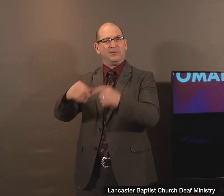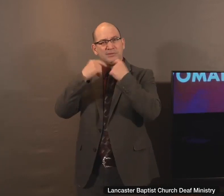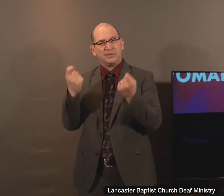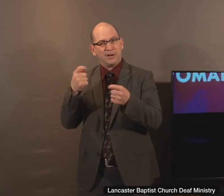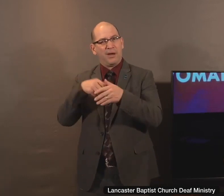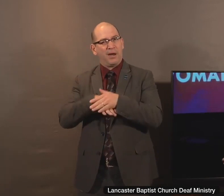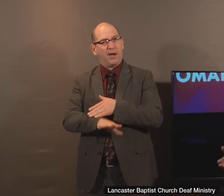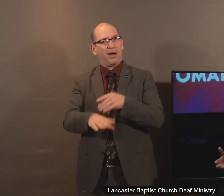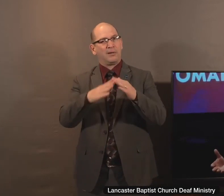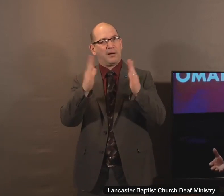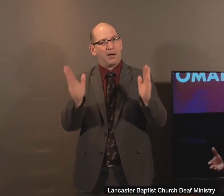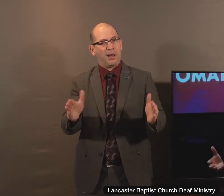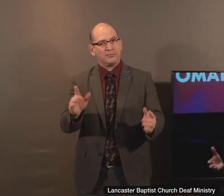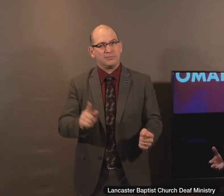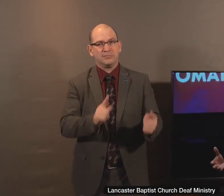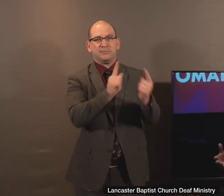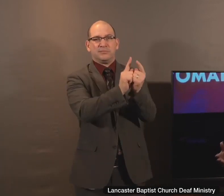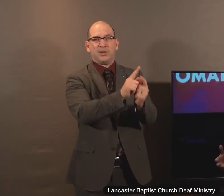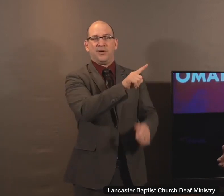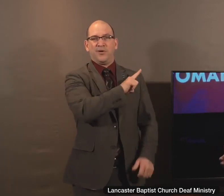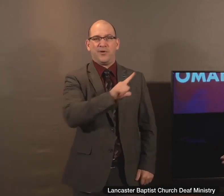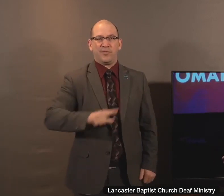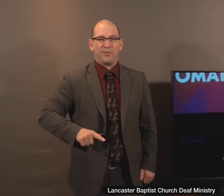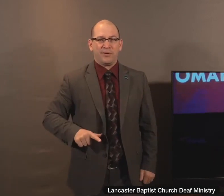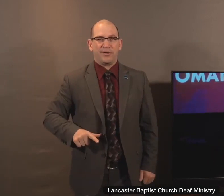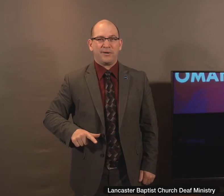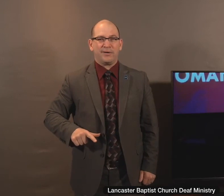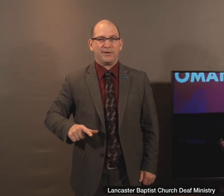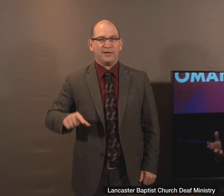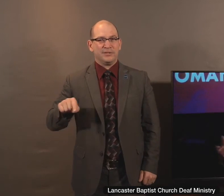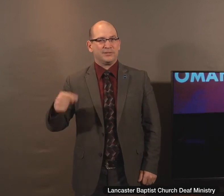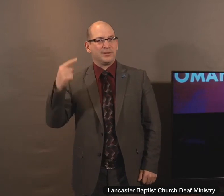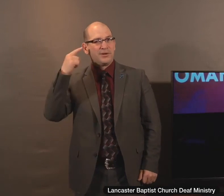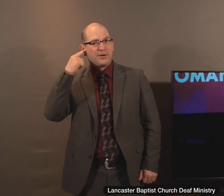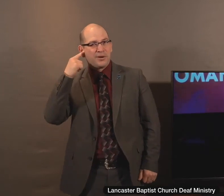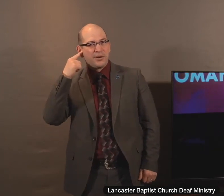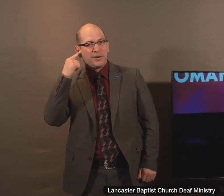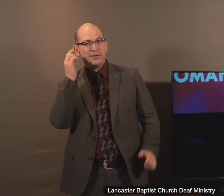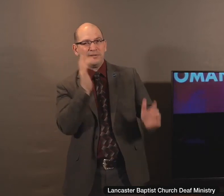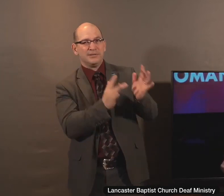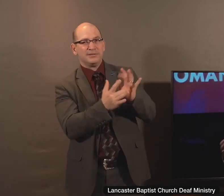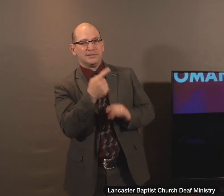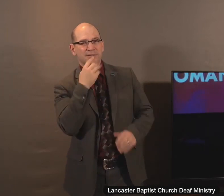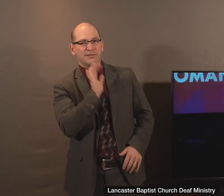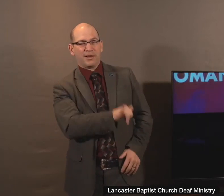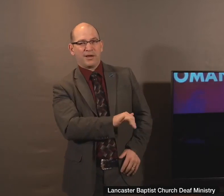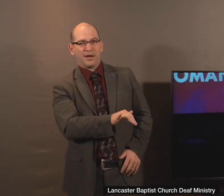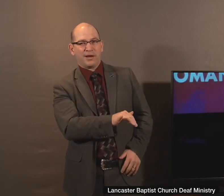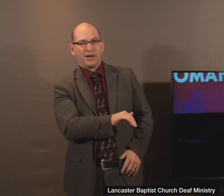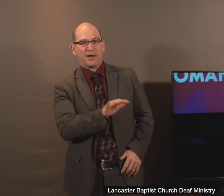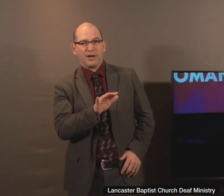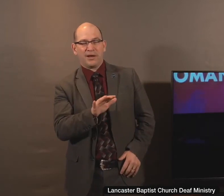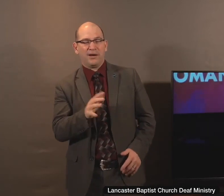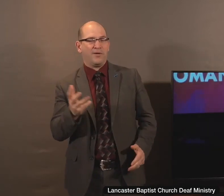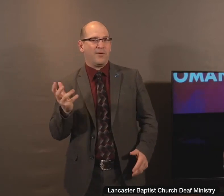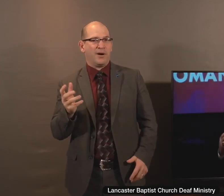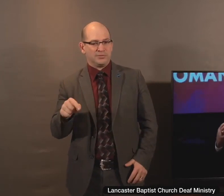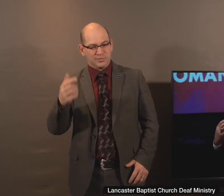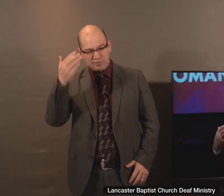coming into the Lord and she had heard him say those words, my yoke is easy, my burden is light. She knew that sin